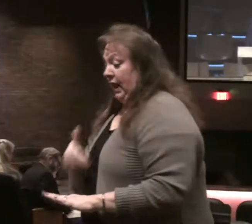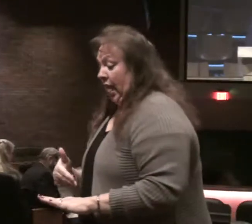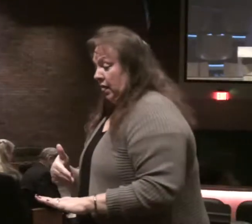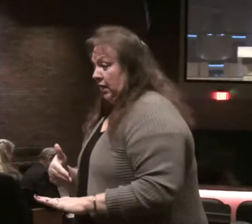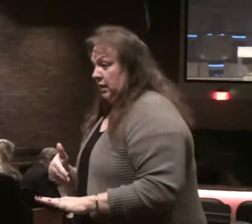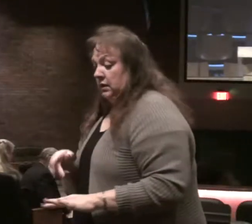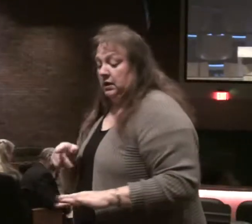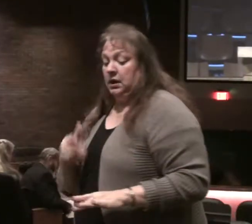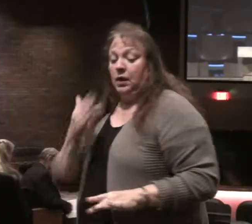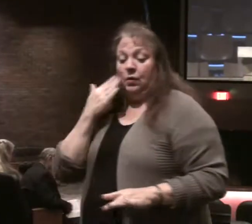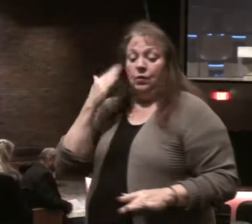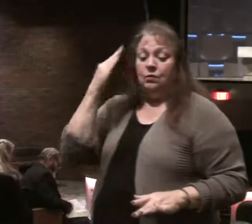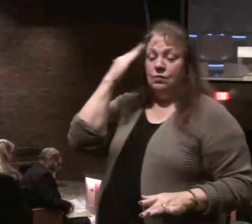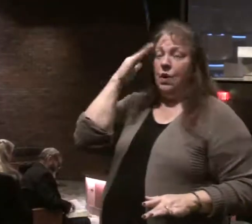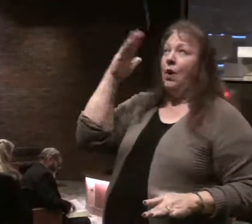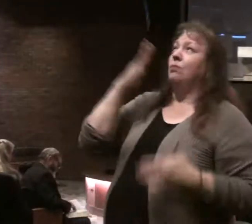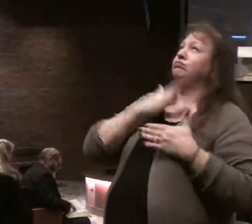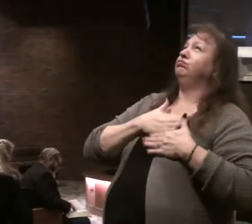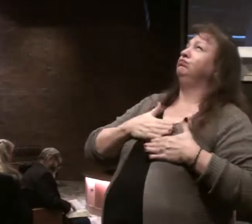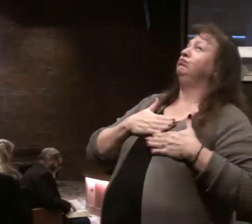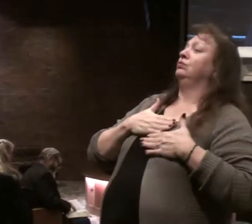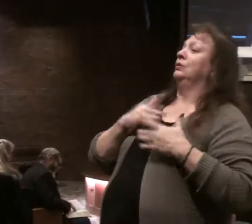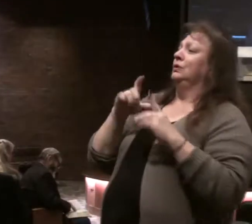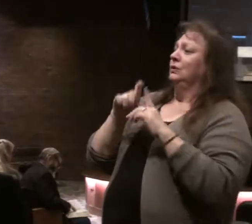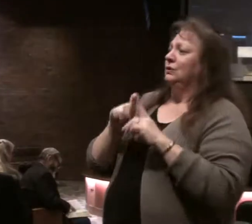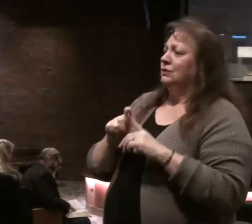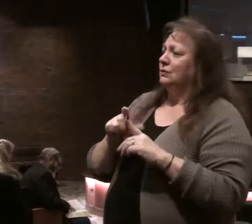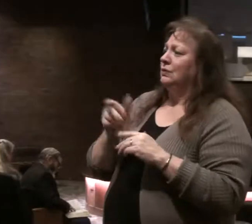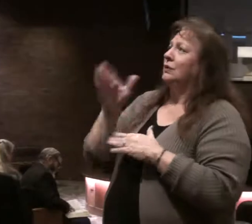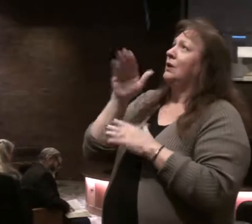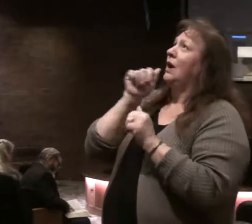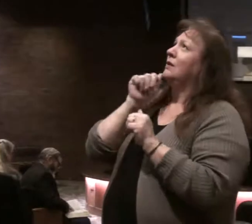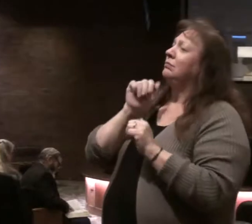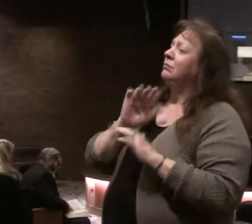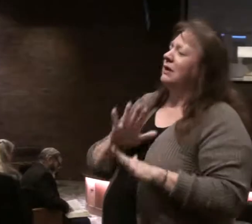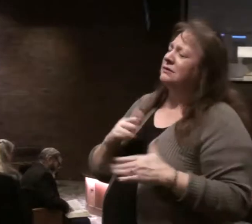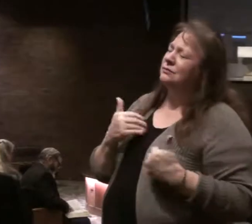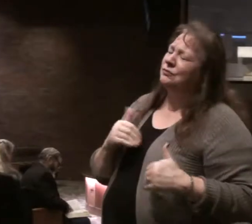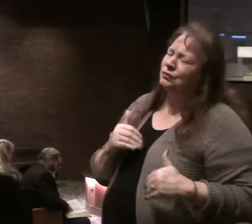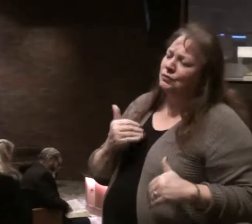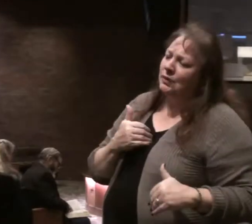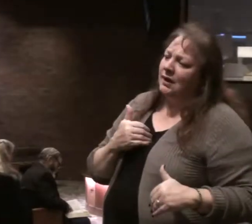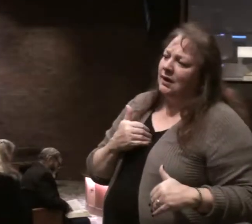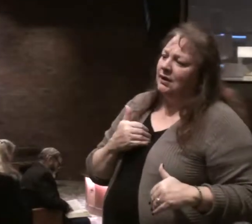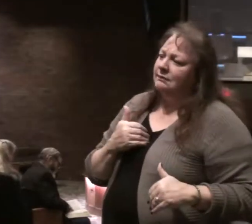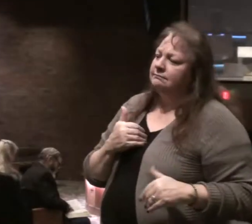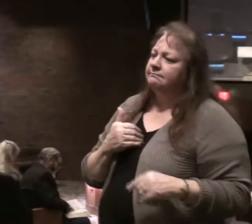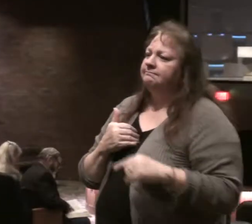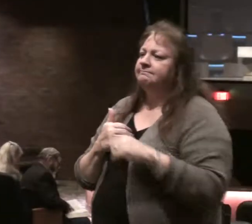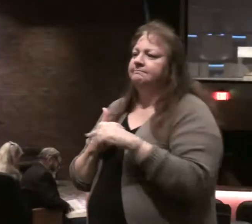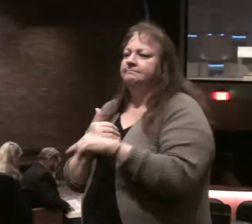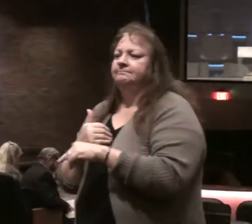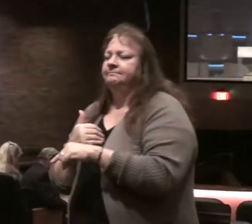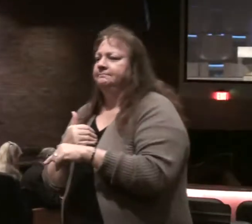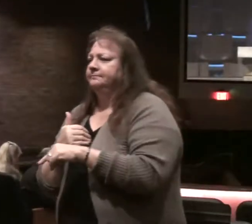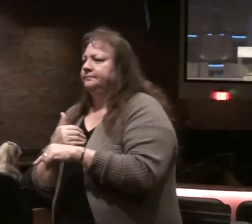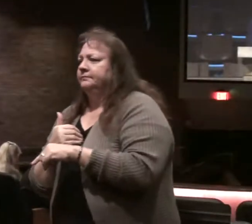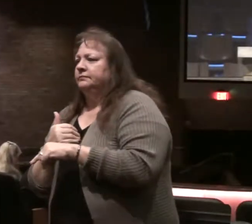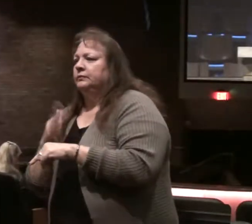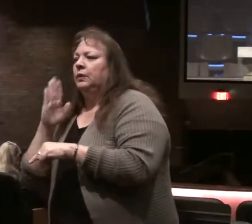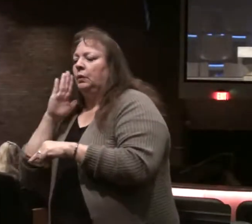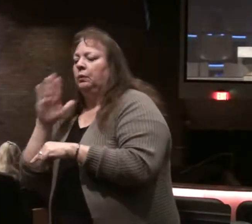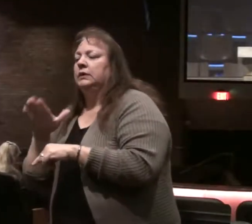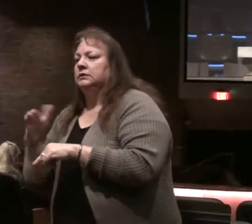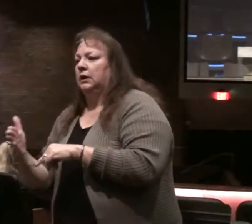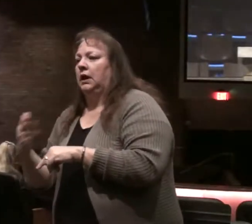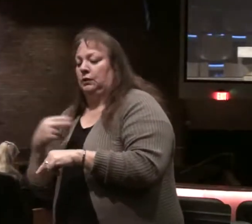Those who know the Lord and delight in His Word and have God's blessing in this life, and those who are doomed in the life to come.